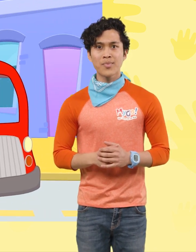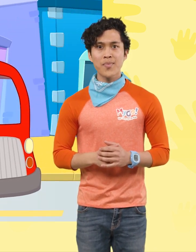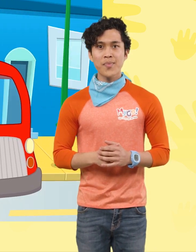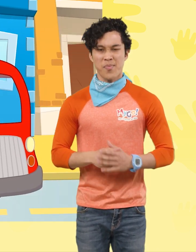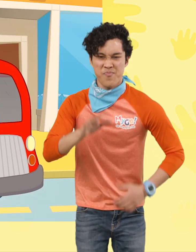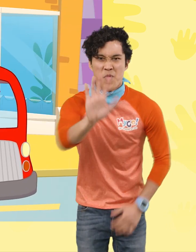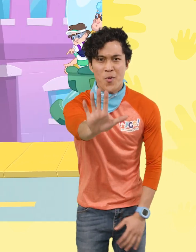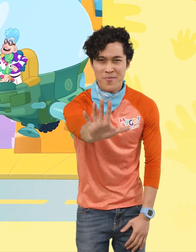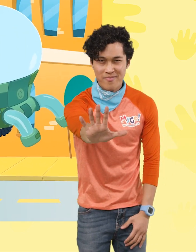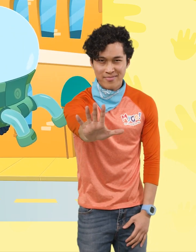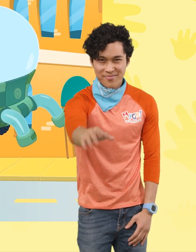Hold it right there.